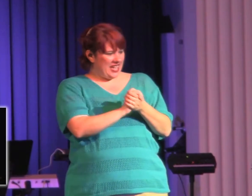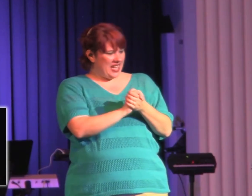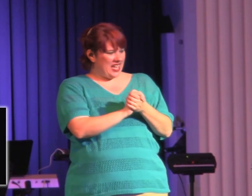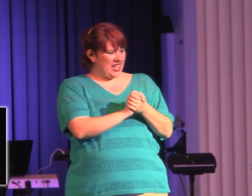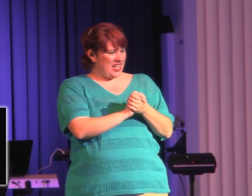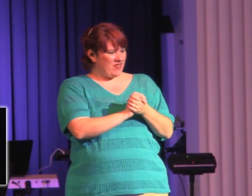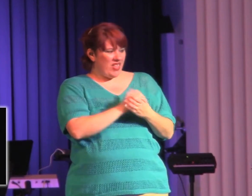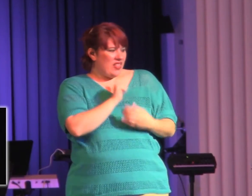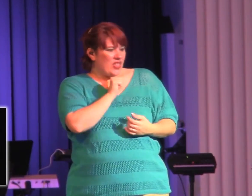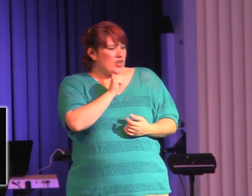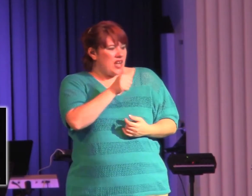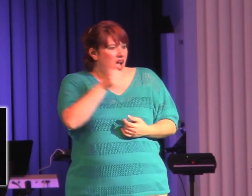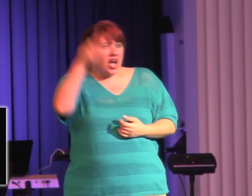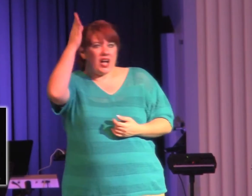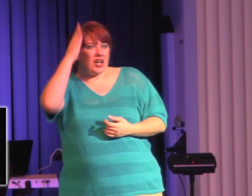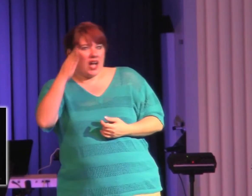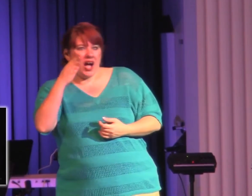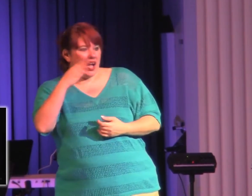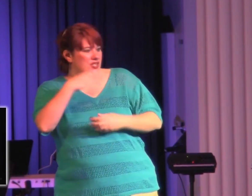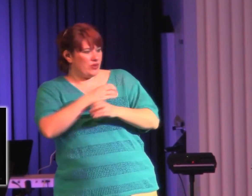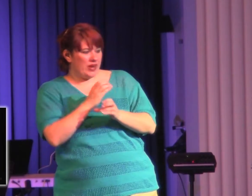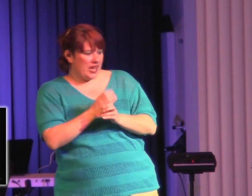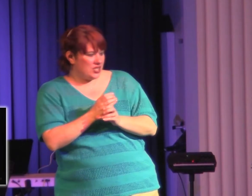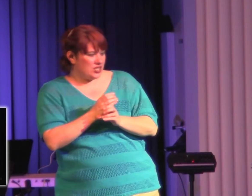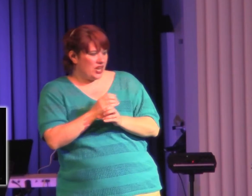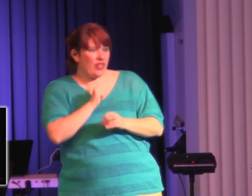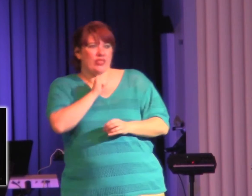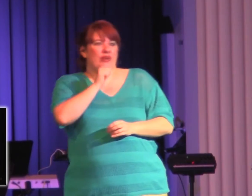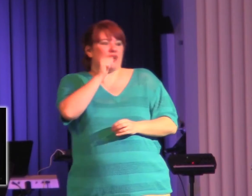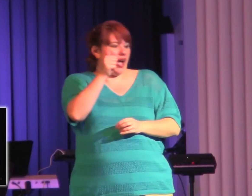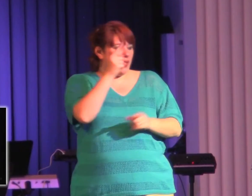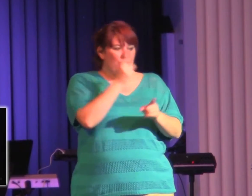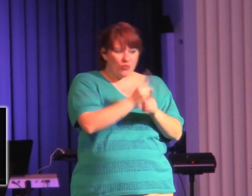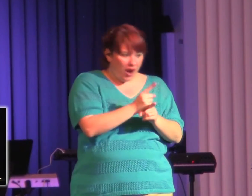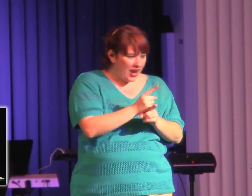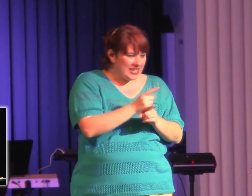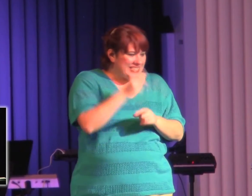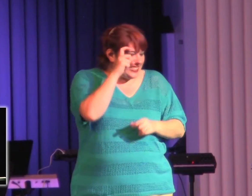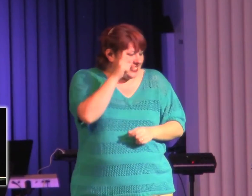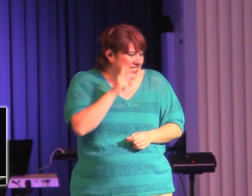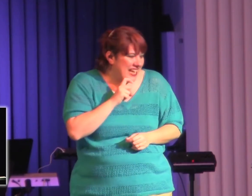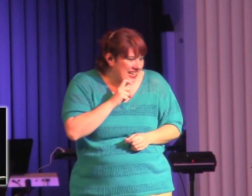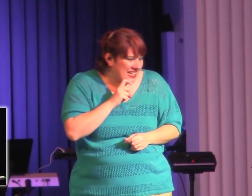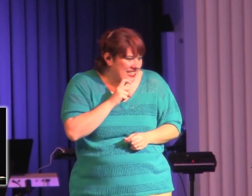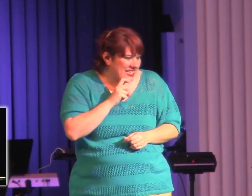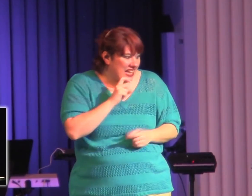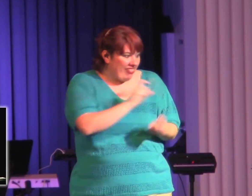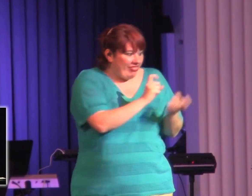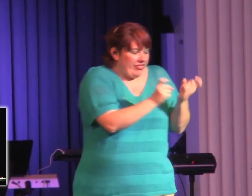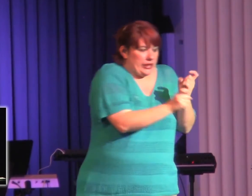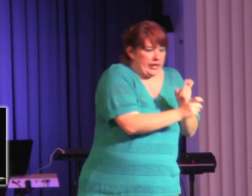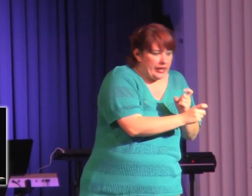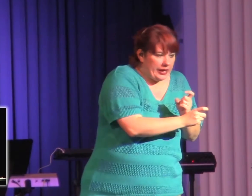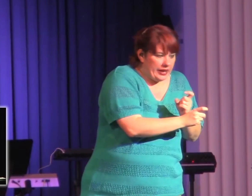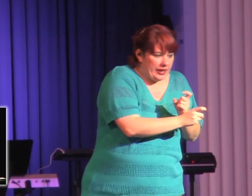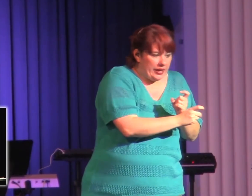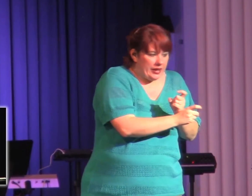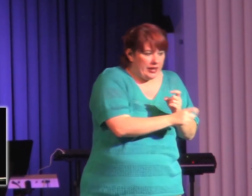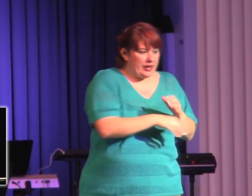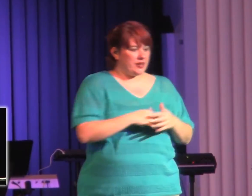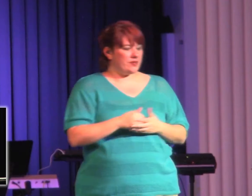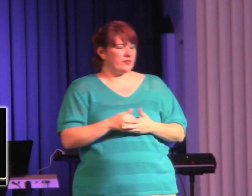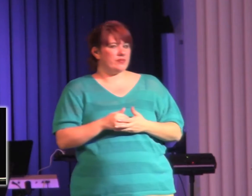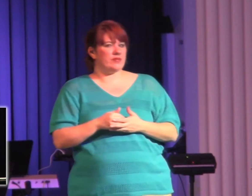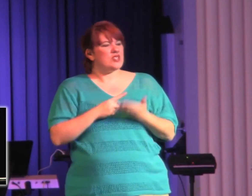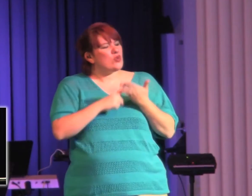Therefore, prepare your minds for action. Be self-controlled. Do you know when he's talking about self-control? He's talking about two major